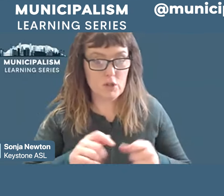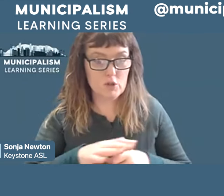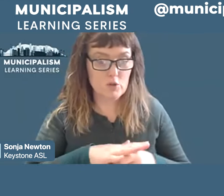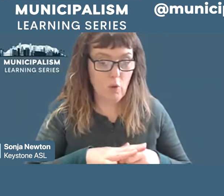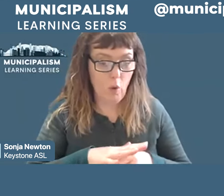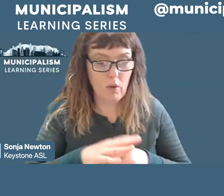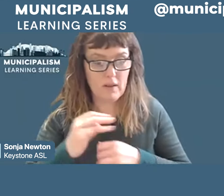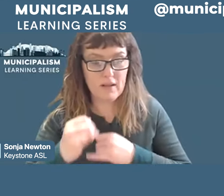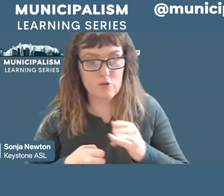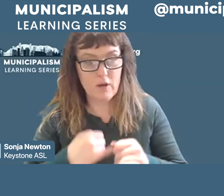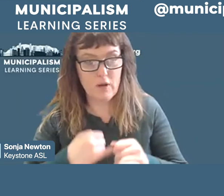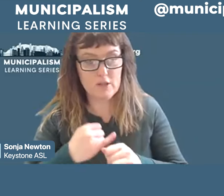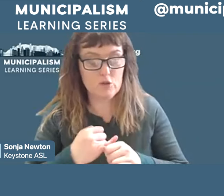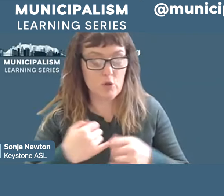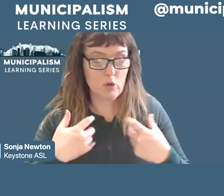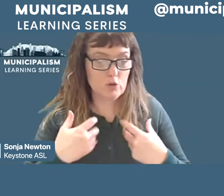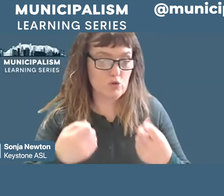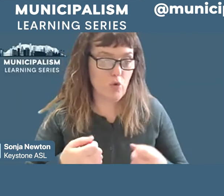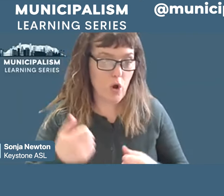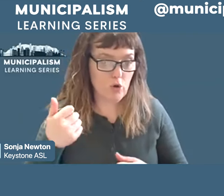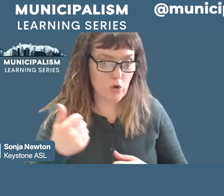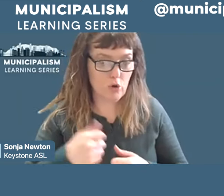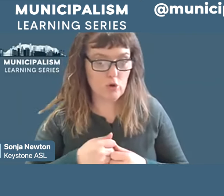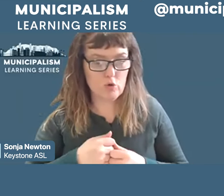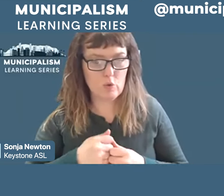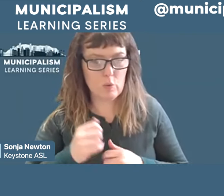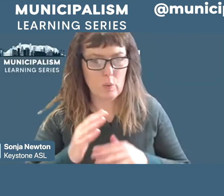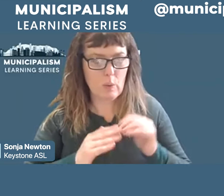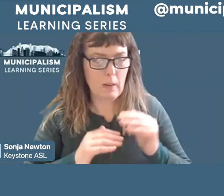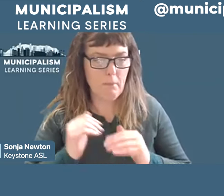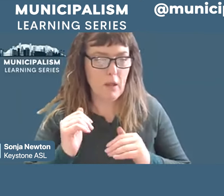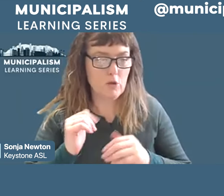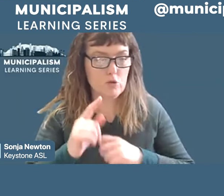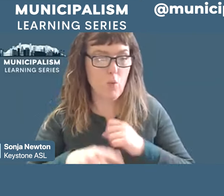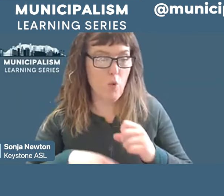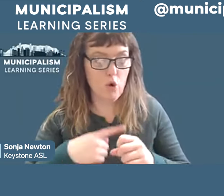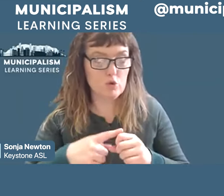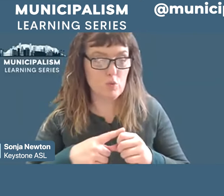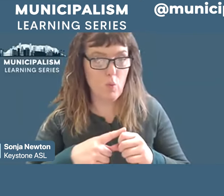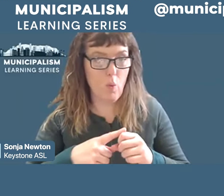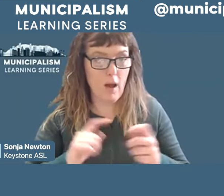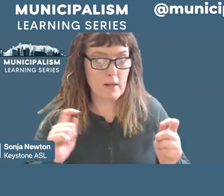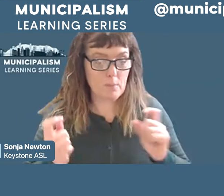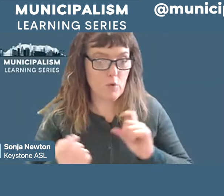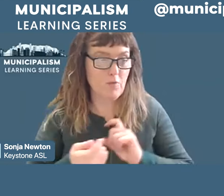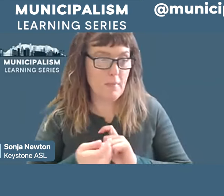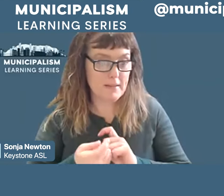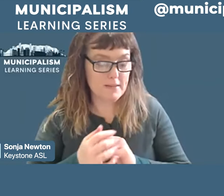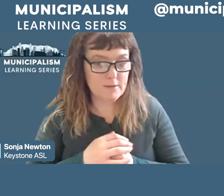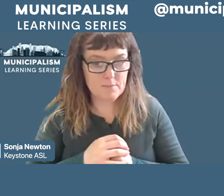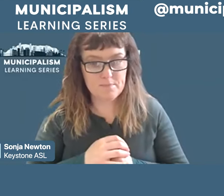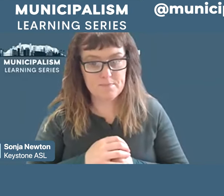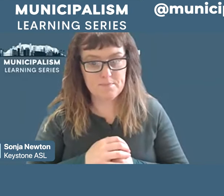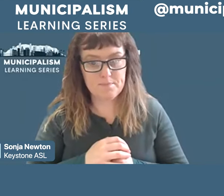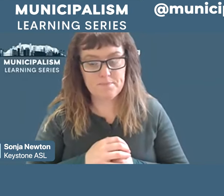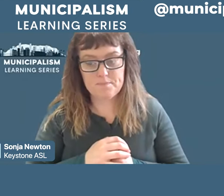as we seek to build and reinforce a worldwide movement today as they had in the past.